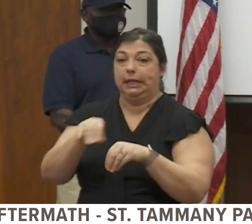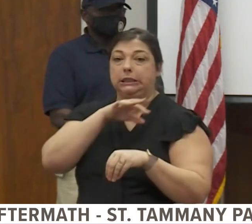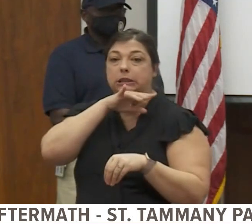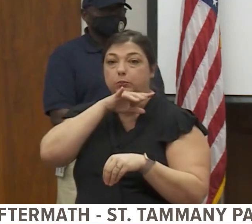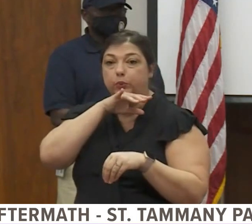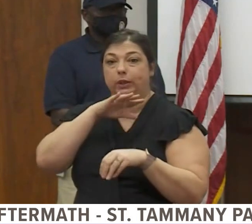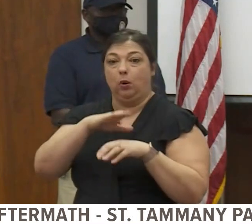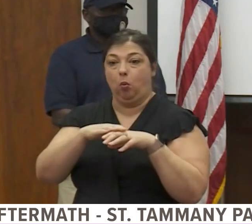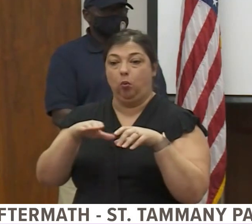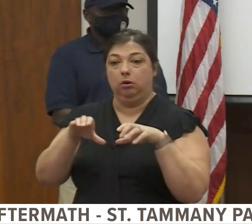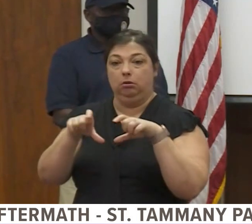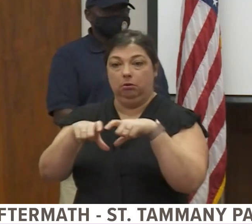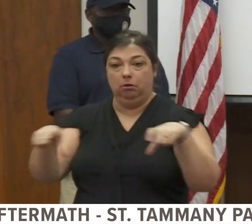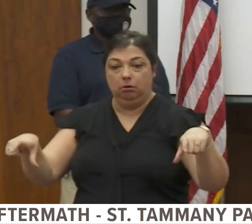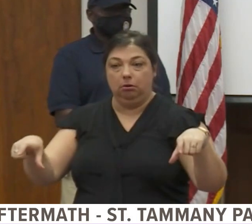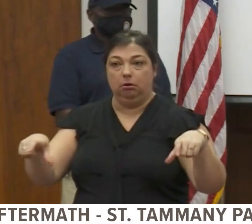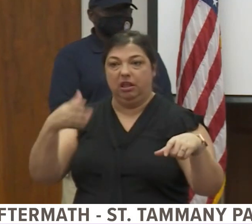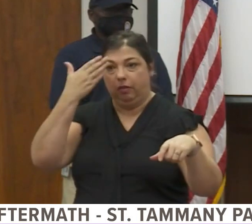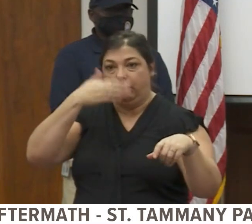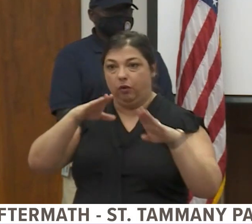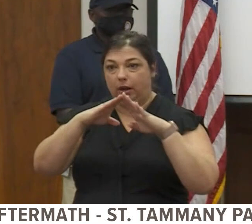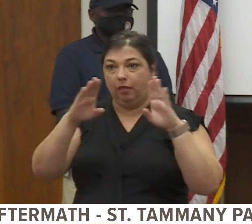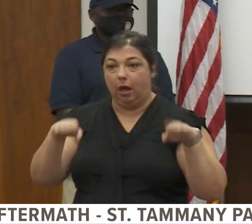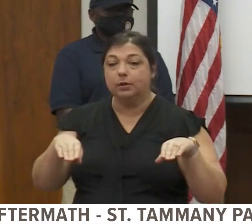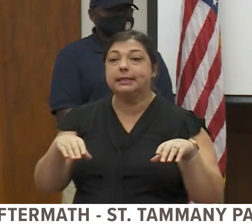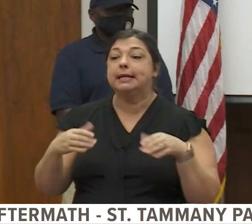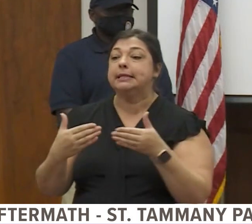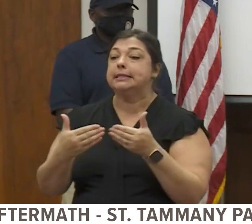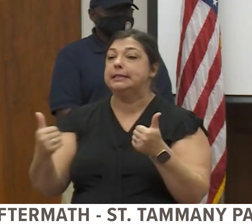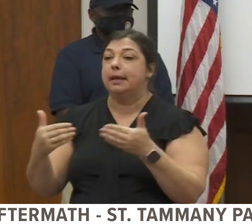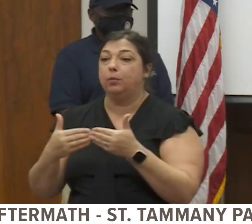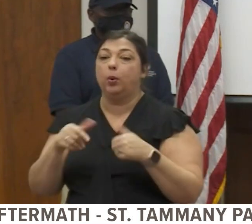to to separate from green debris.